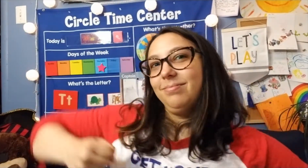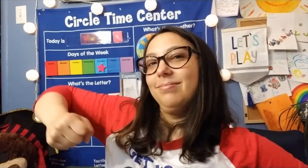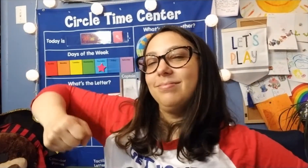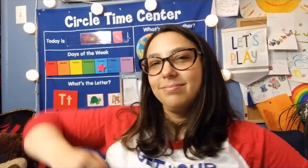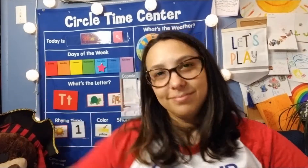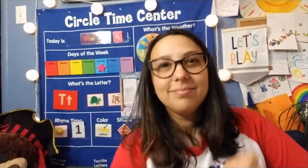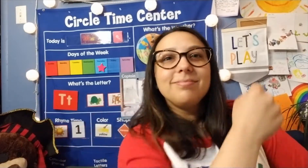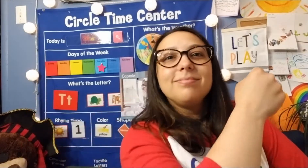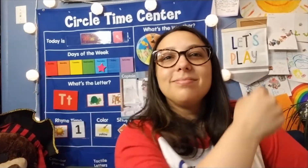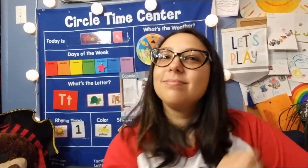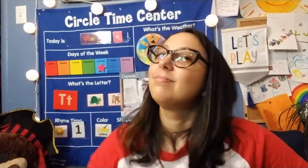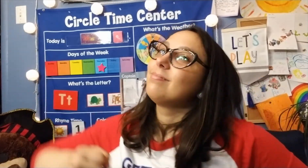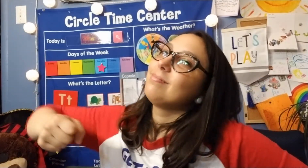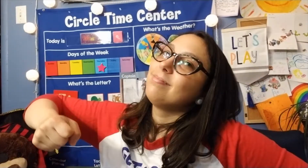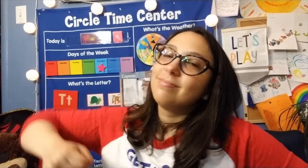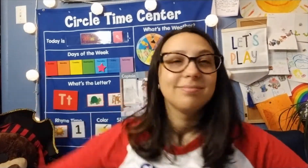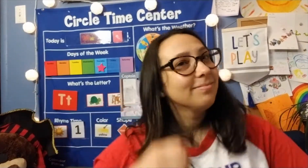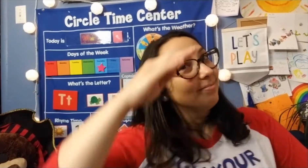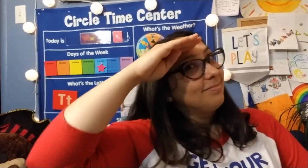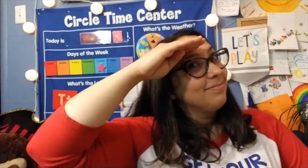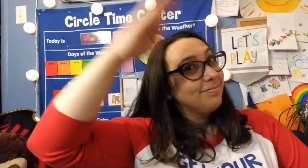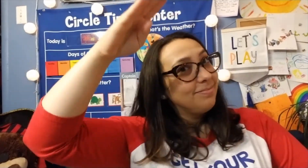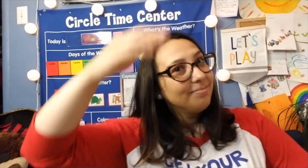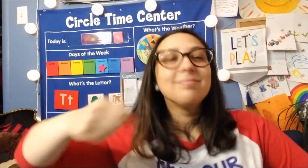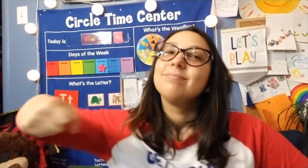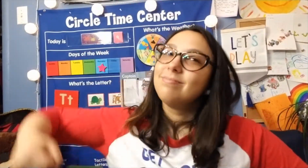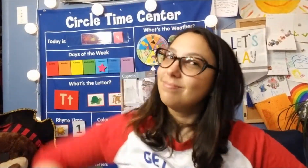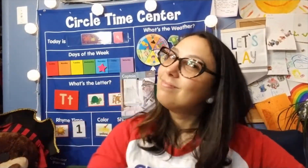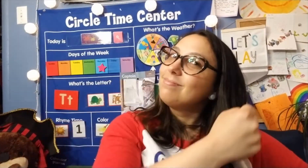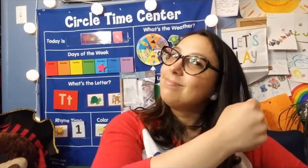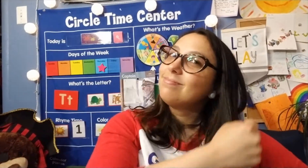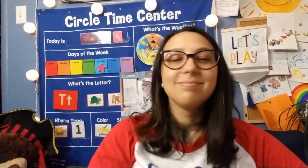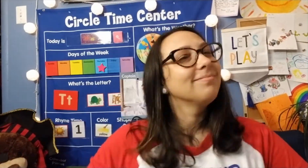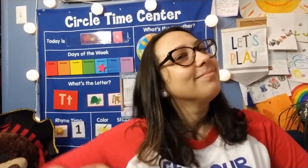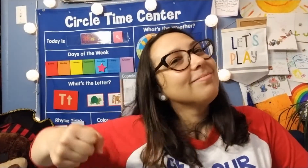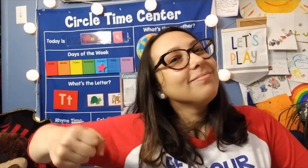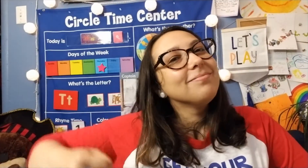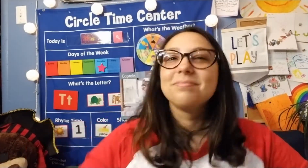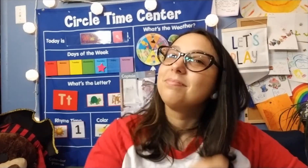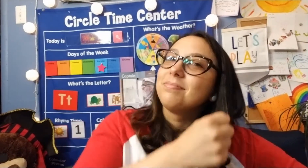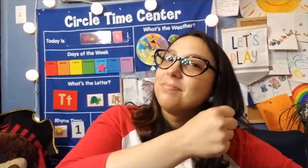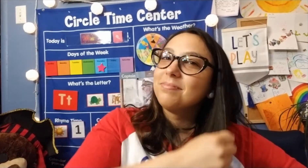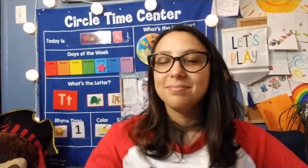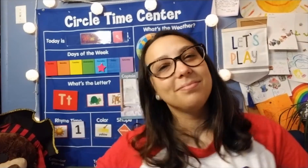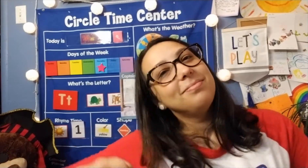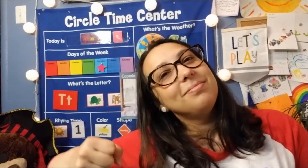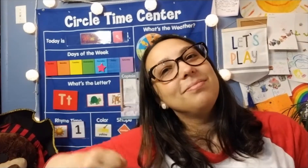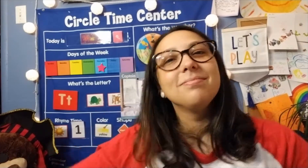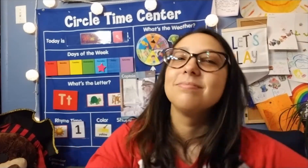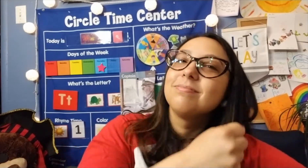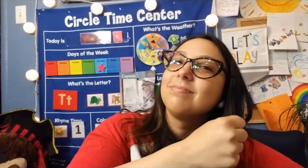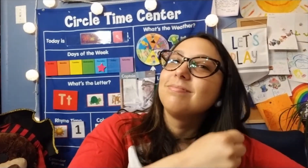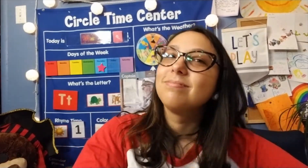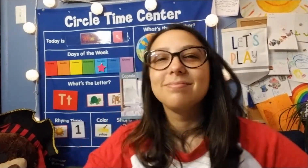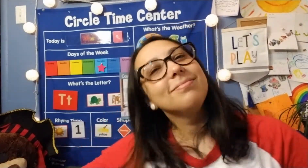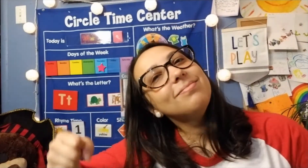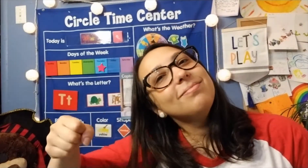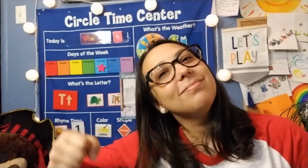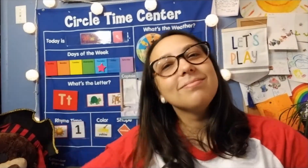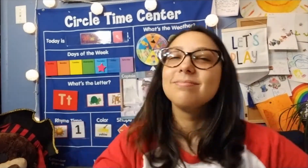Do what I say and we'll have a great trip. Do what I say and we'll